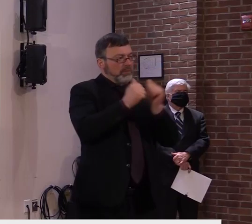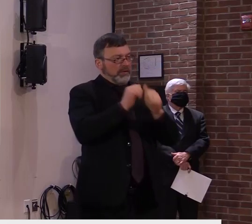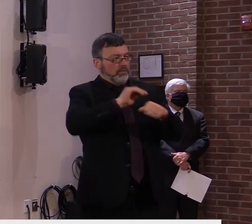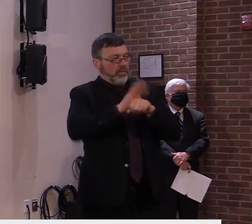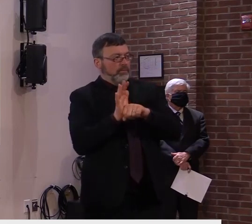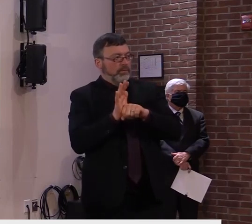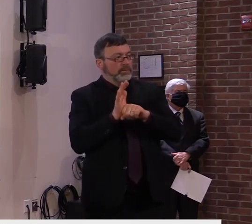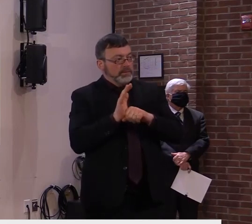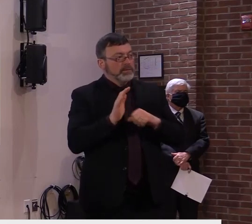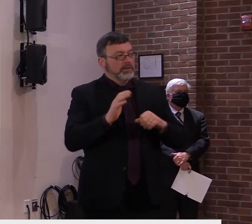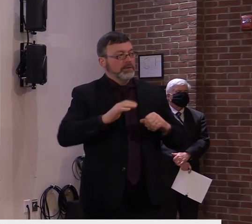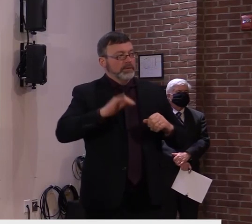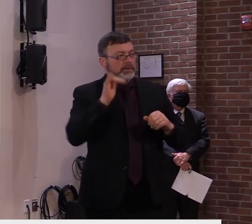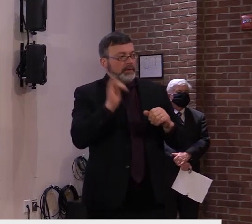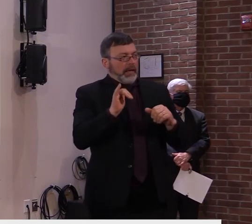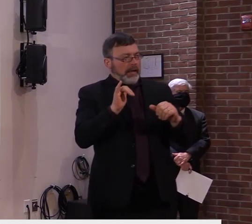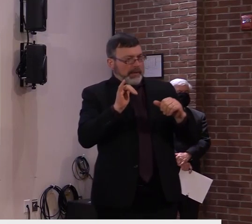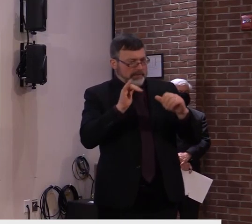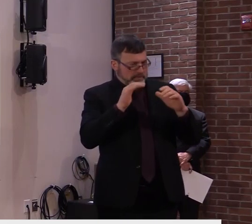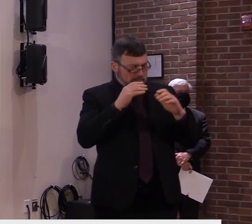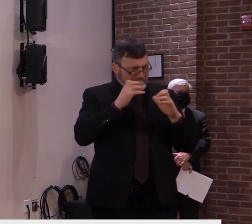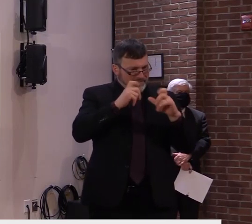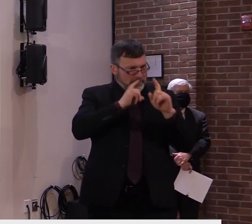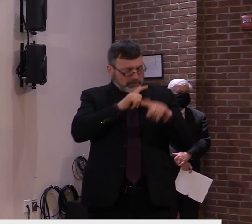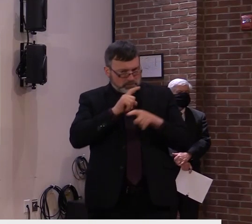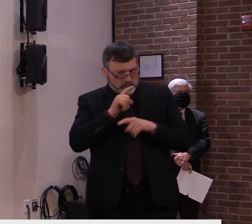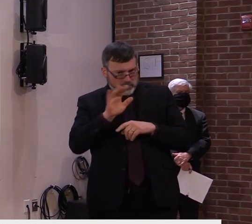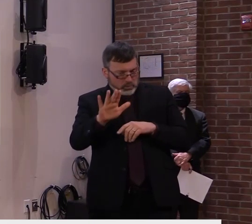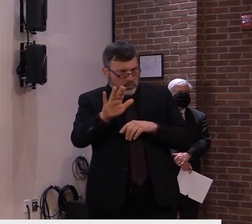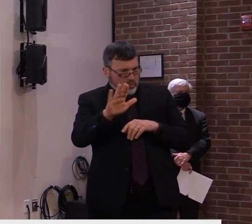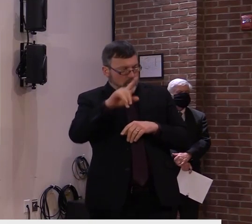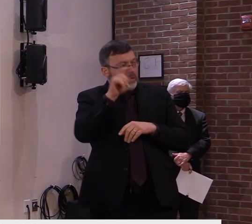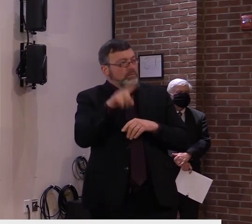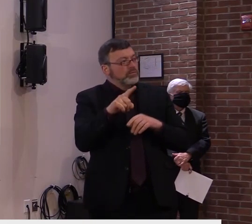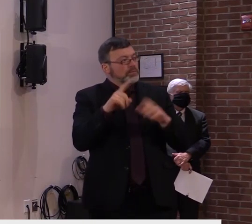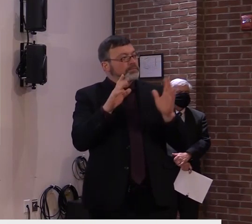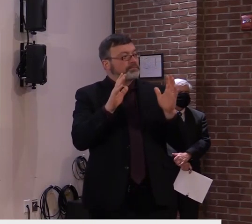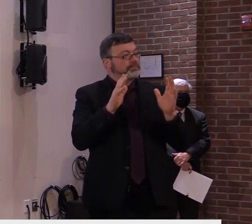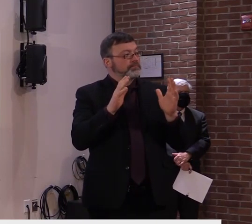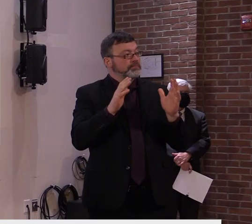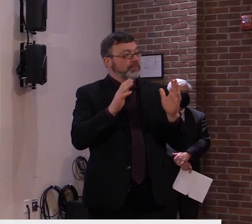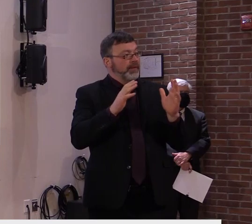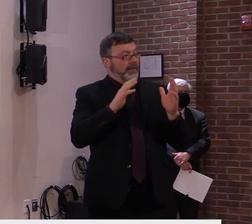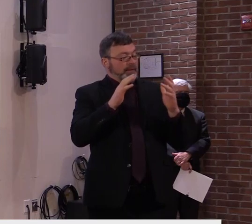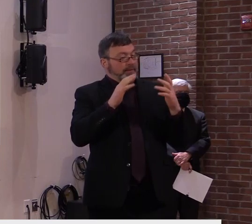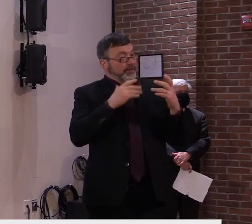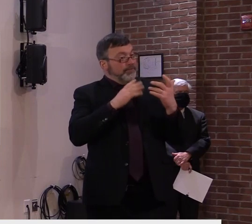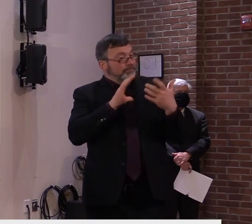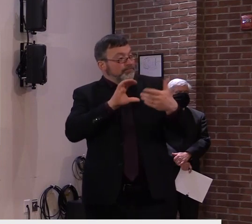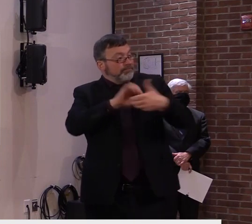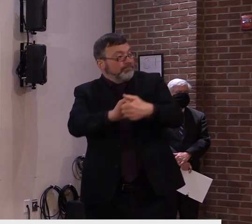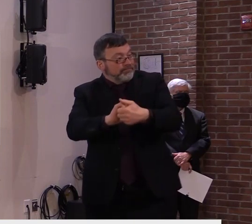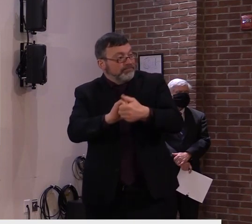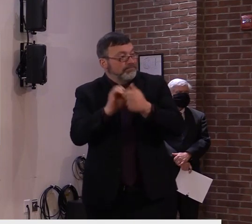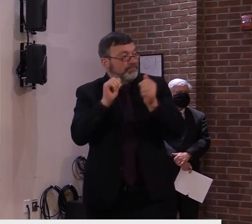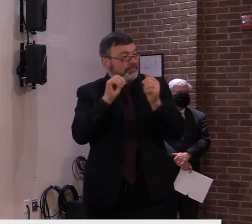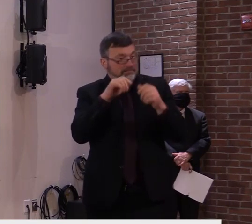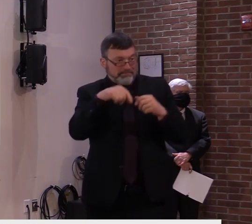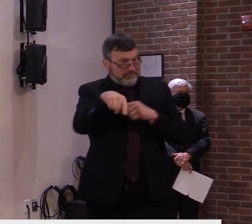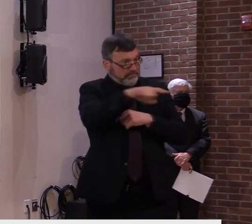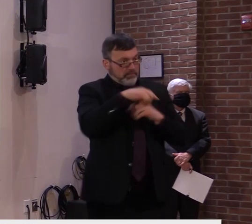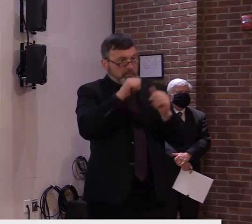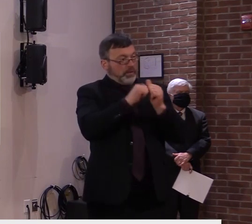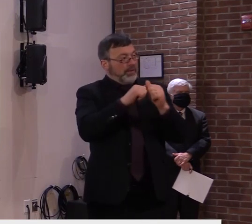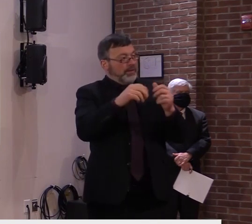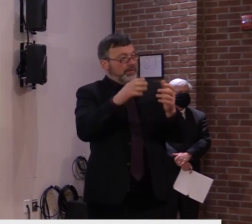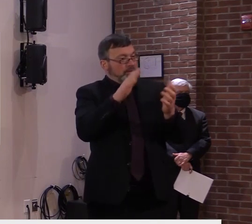arguably, we achieved Vermonters working together some of the best conditions for operating schools back in September